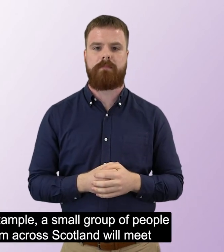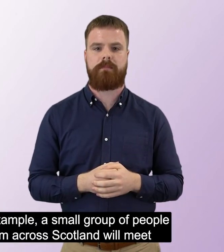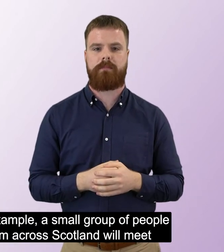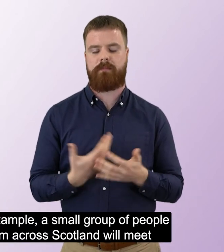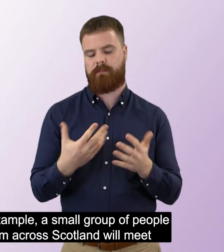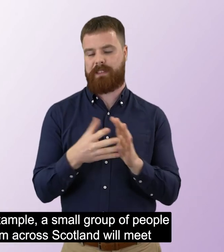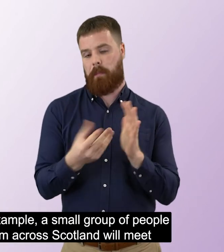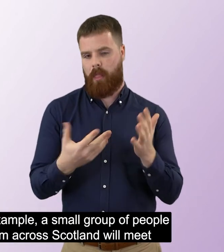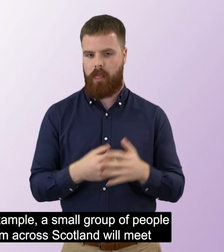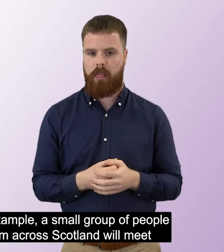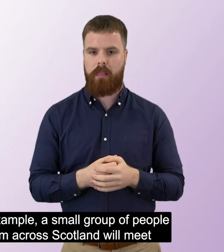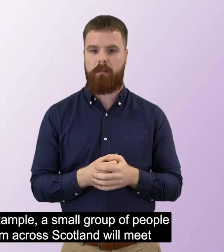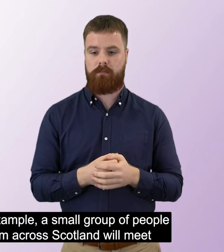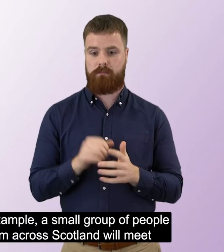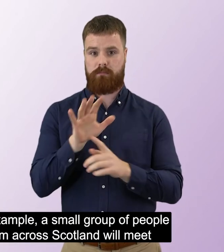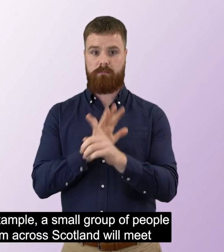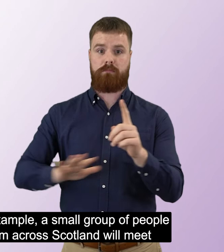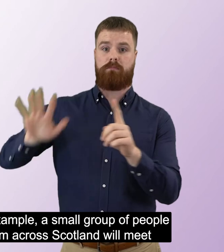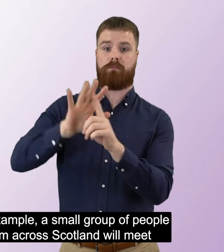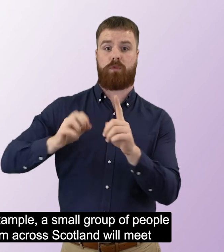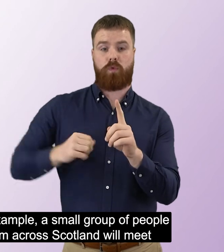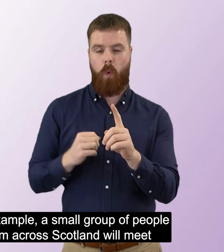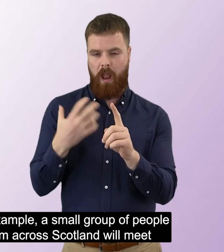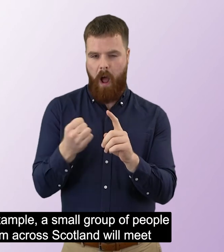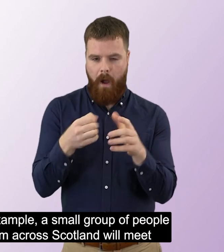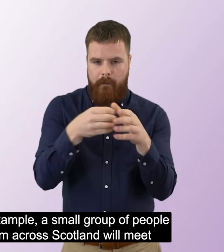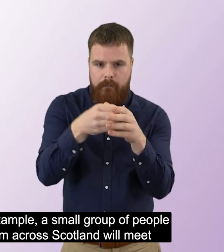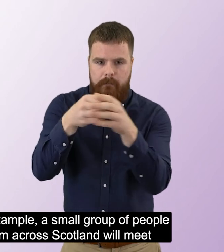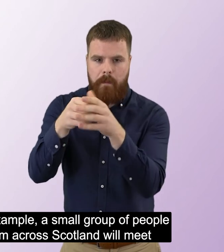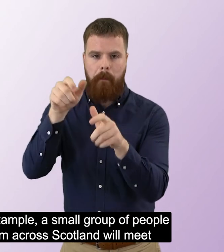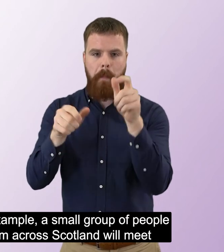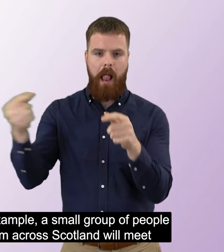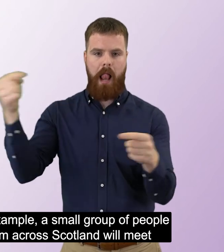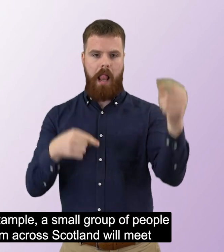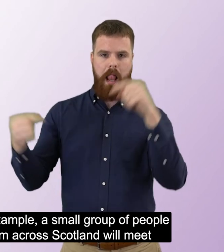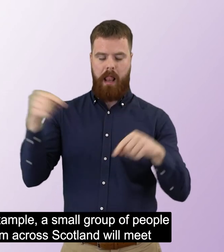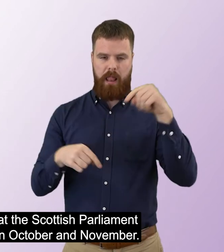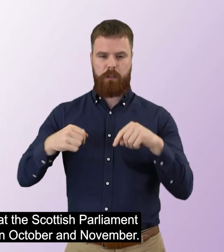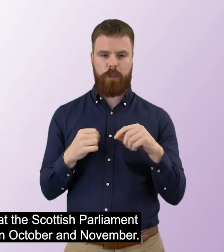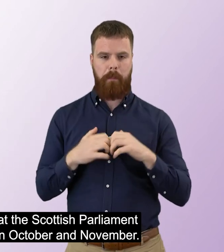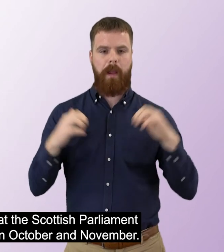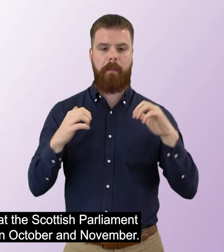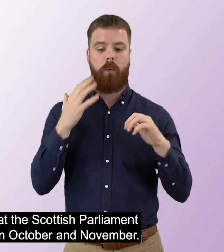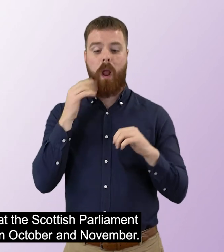For example, a small group of people from across Scotland will meet at the Scottish Parliament in October and November.